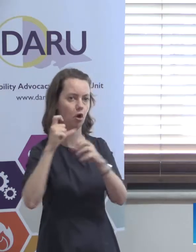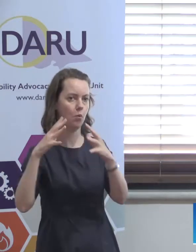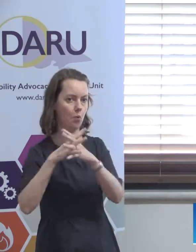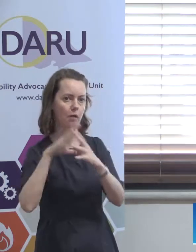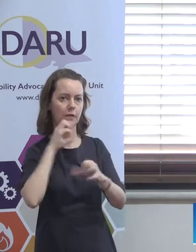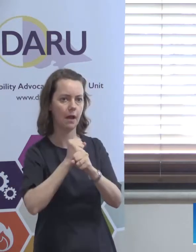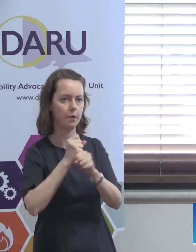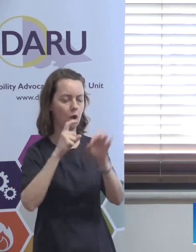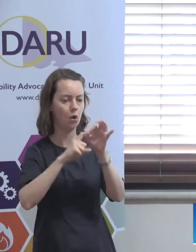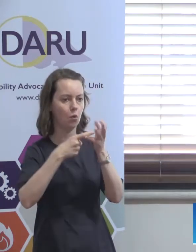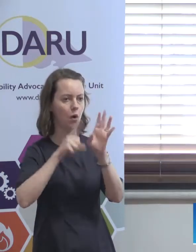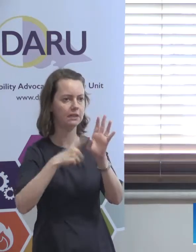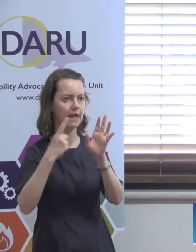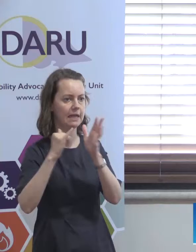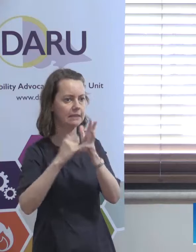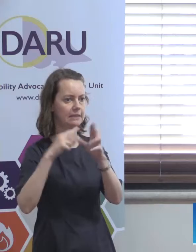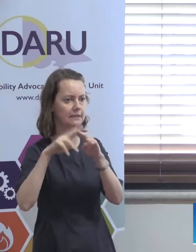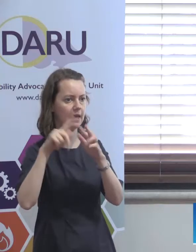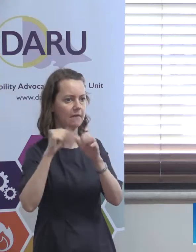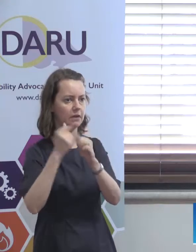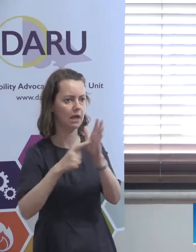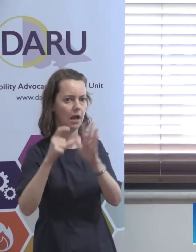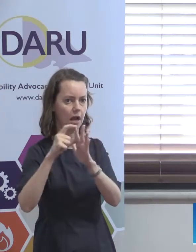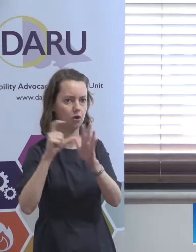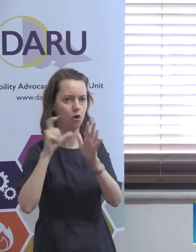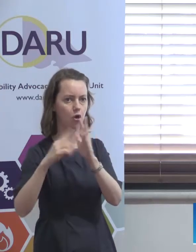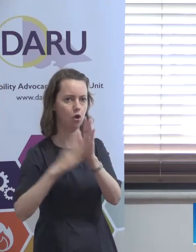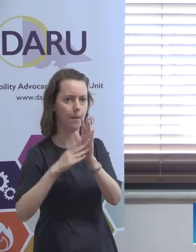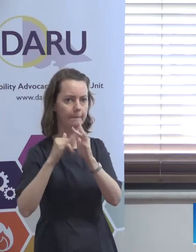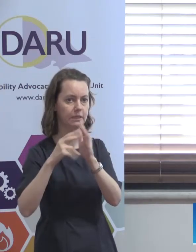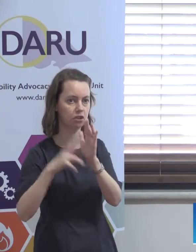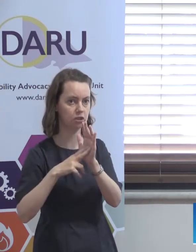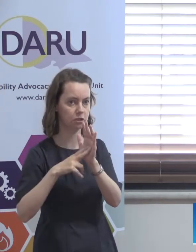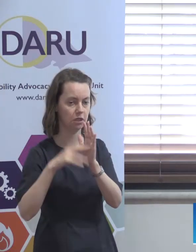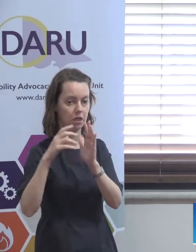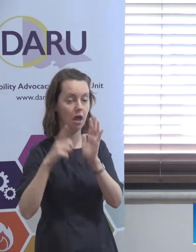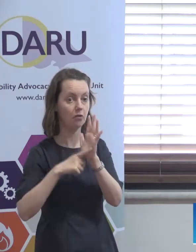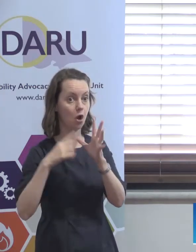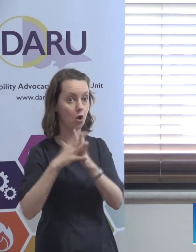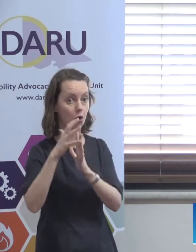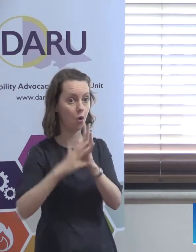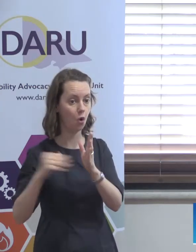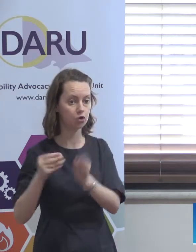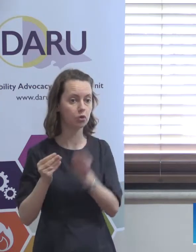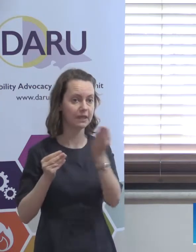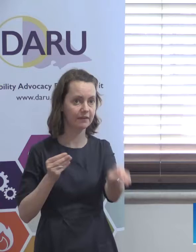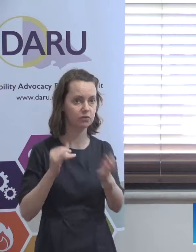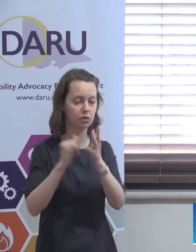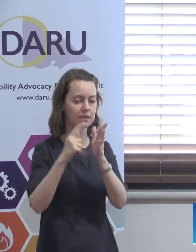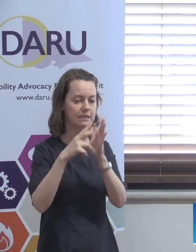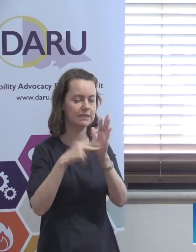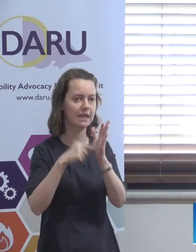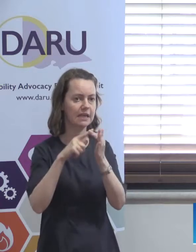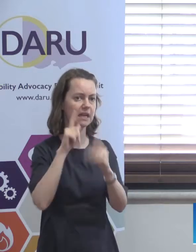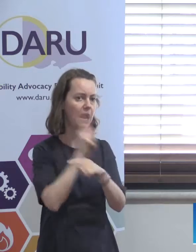Safeguarding Commission, this legislation was meant to go before the Senate last week and they pulled it at the last minute and then, anyway,